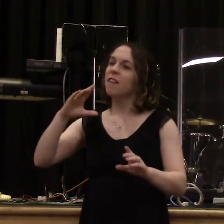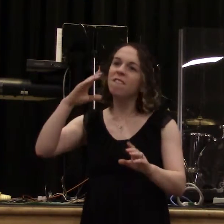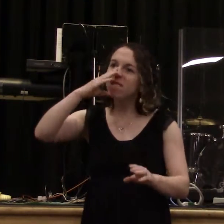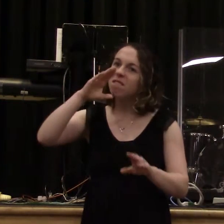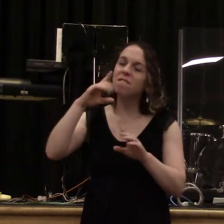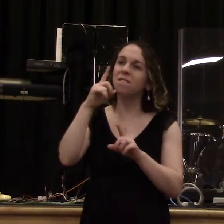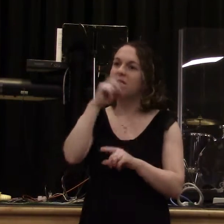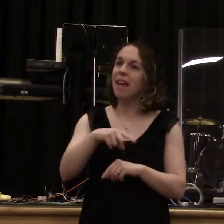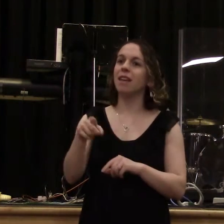to idols.